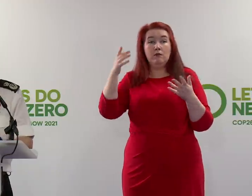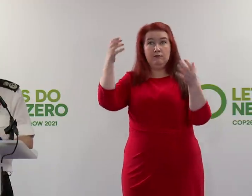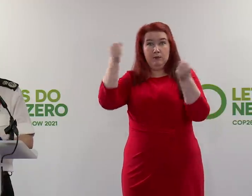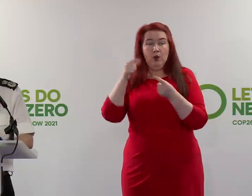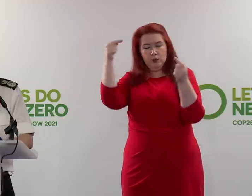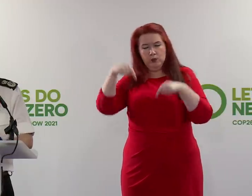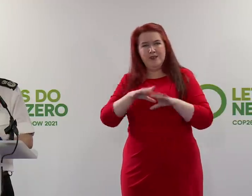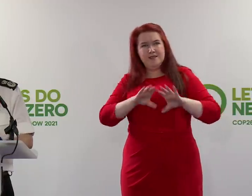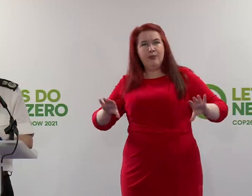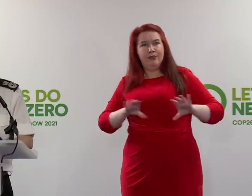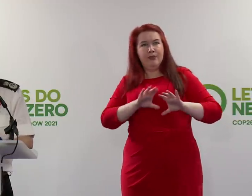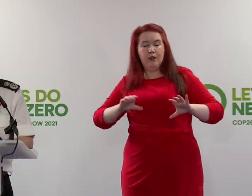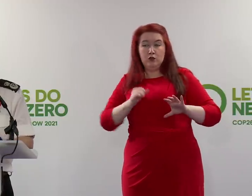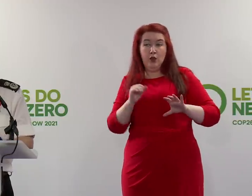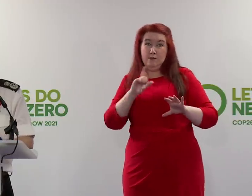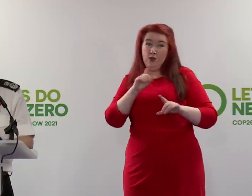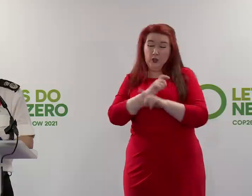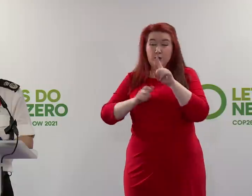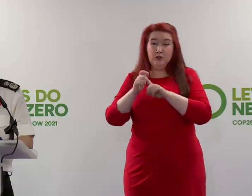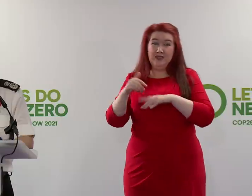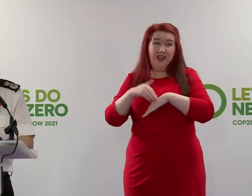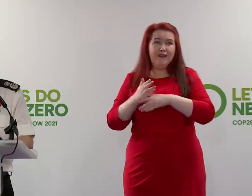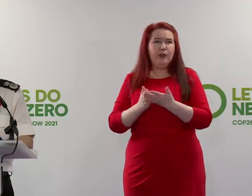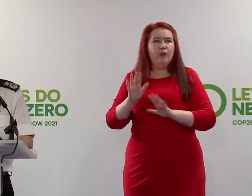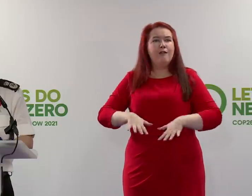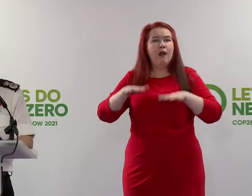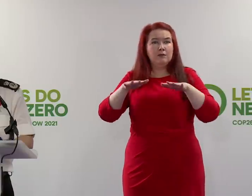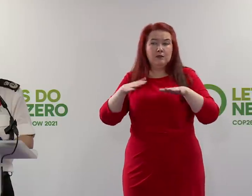to support communities affected by the terrible flooding.